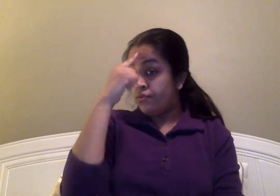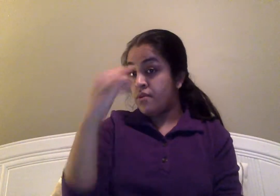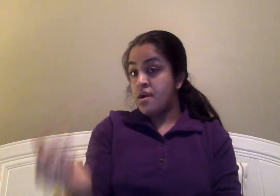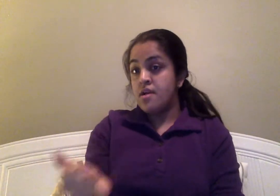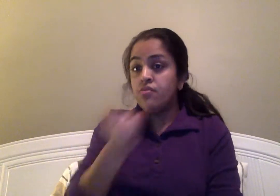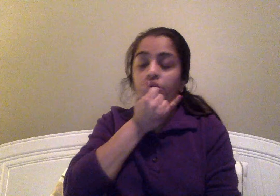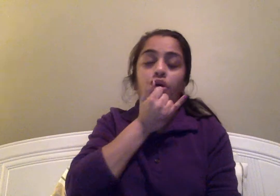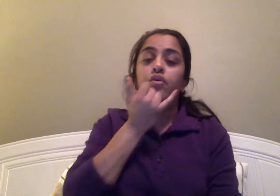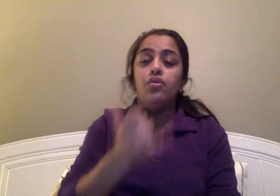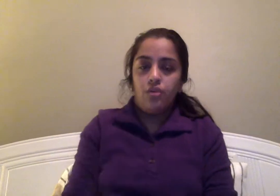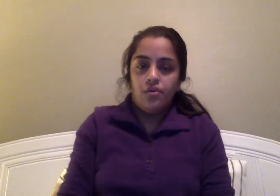wrong,